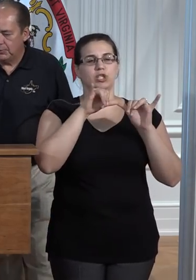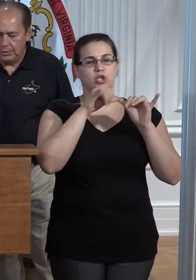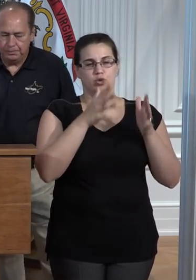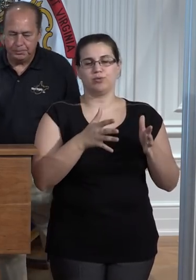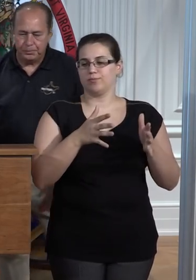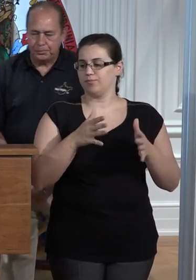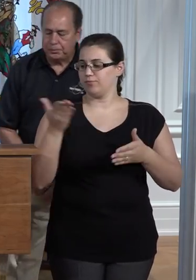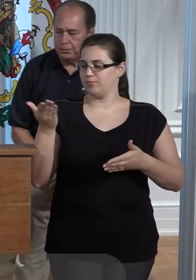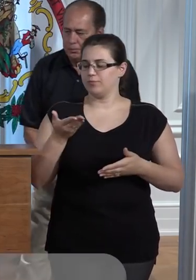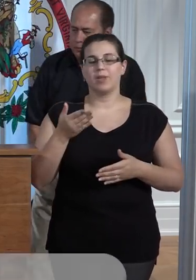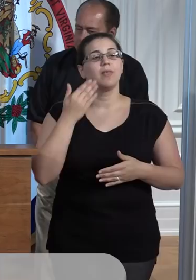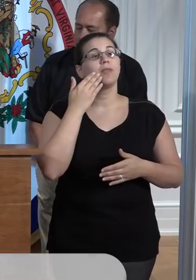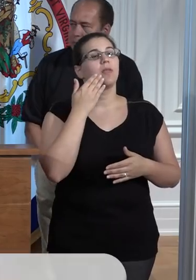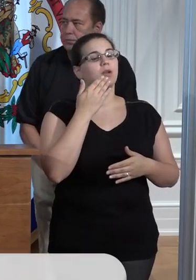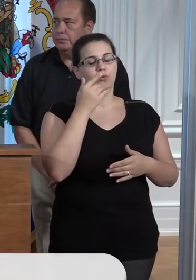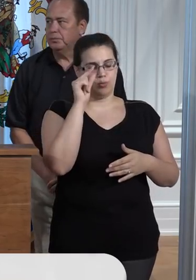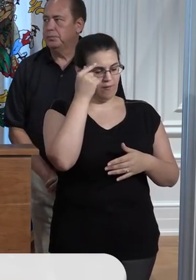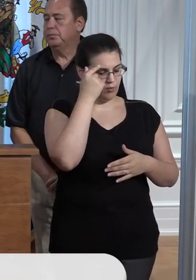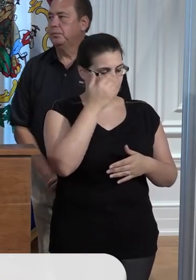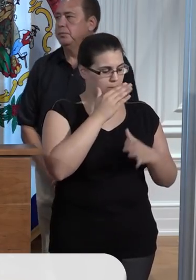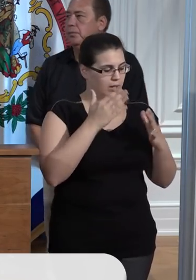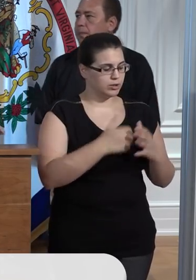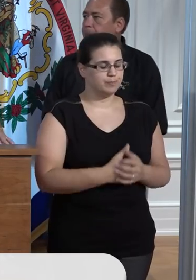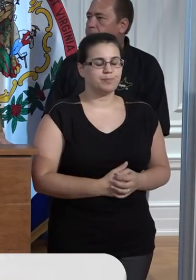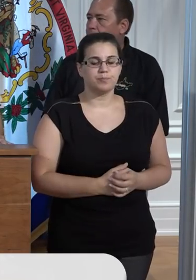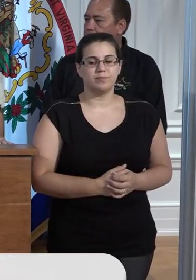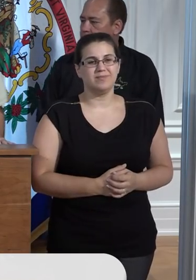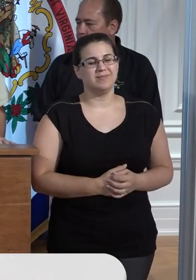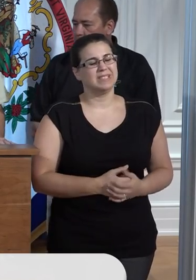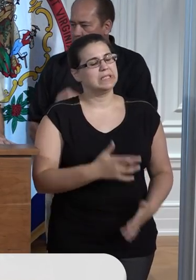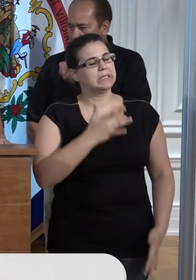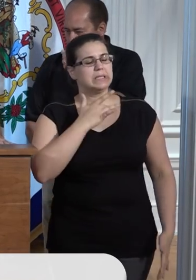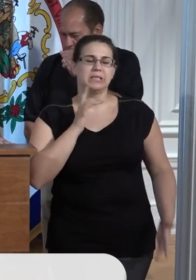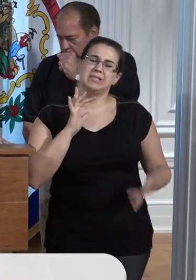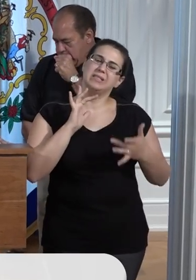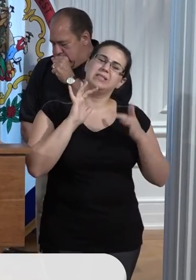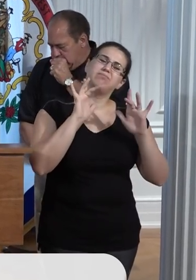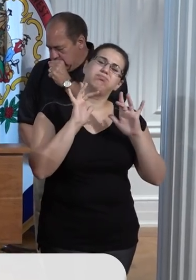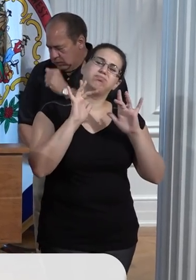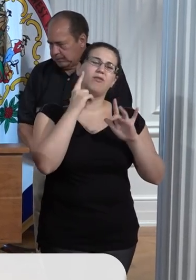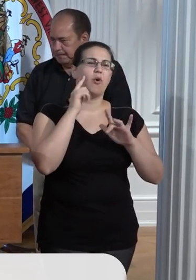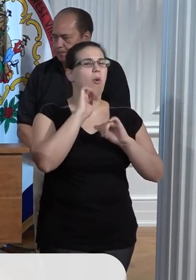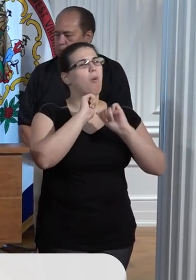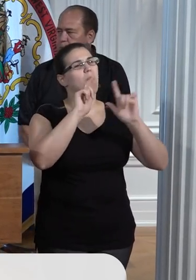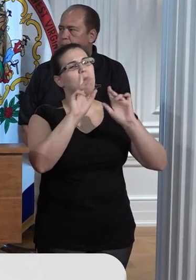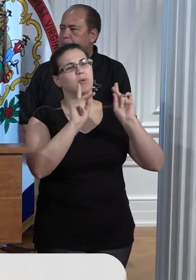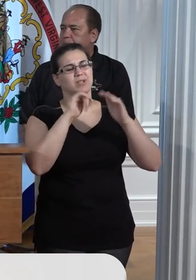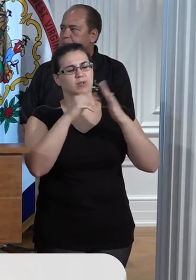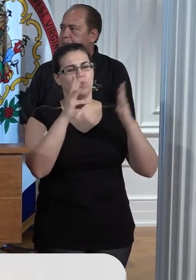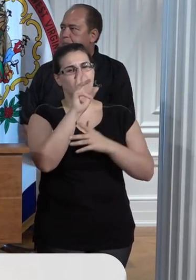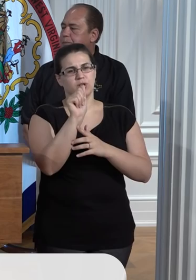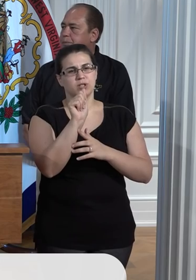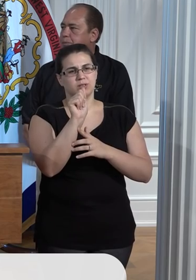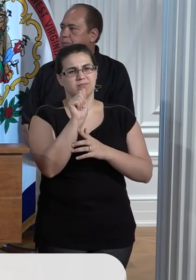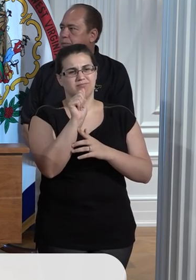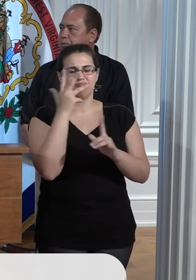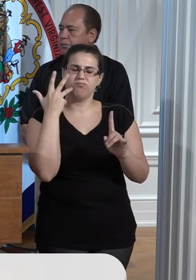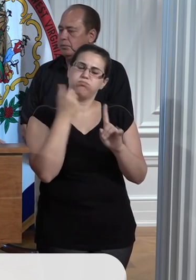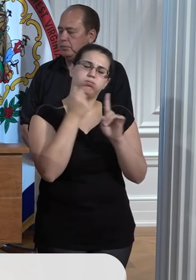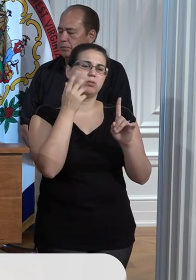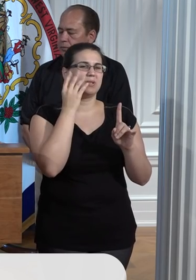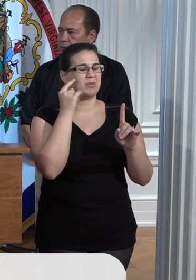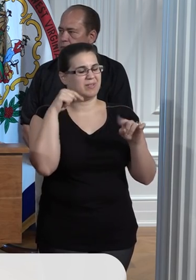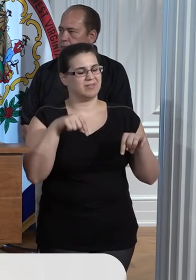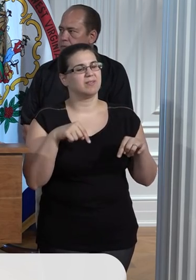Thank you. Thank you, Governor, very much. And again, our heart goes out to all of the West Virginians who have been impacted by